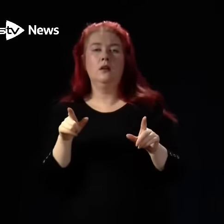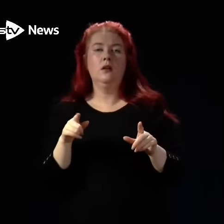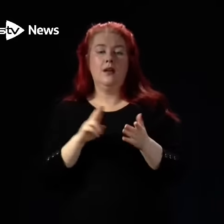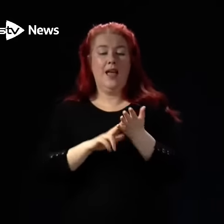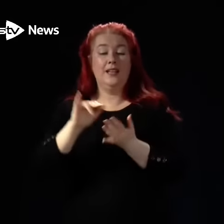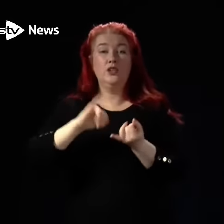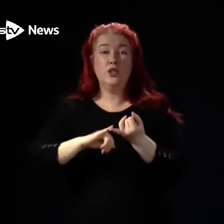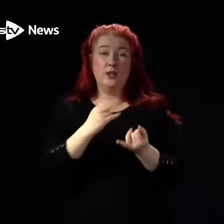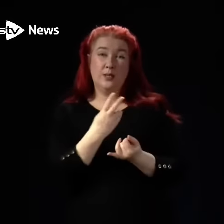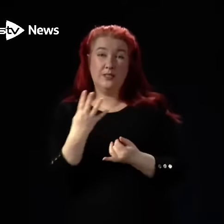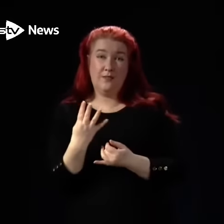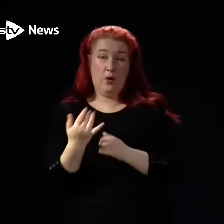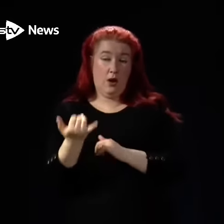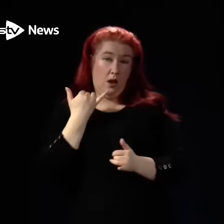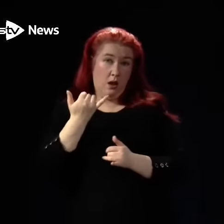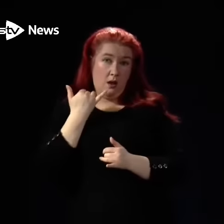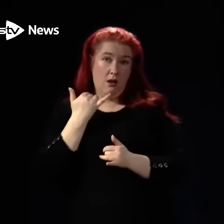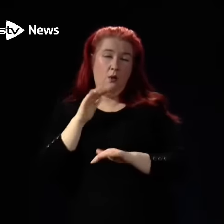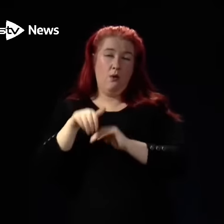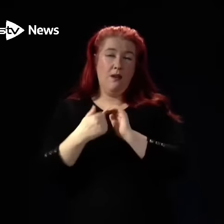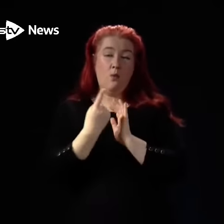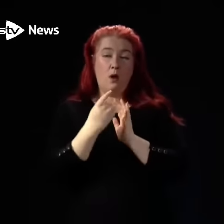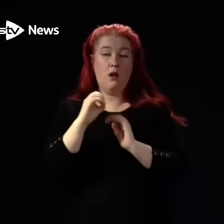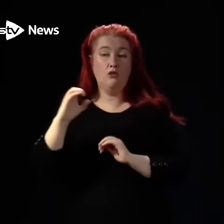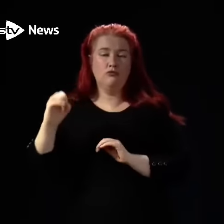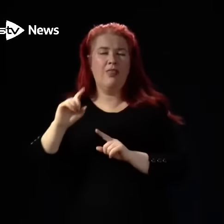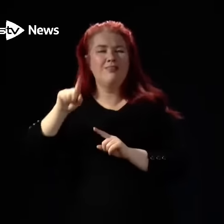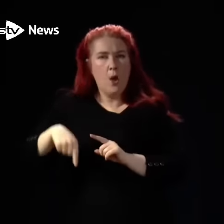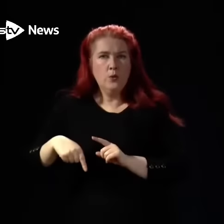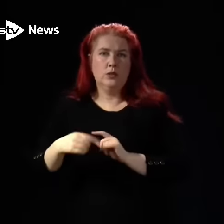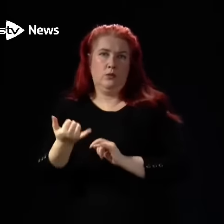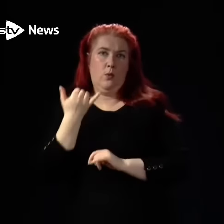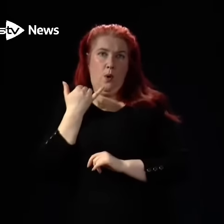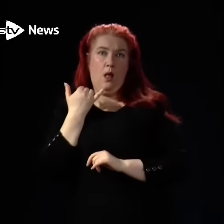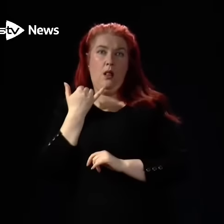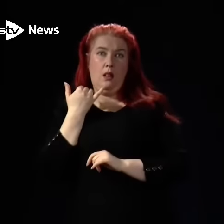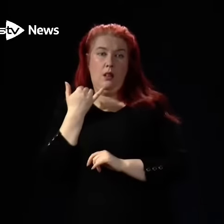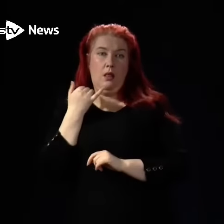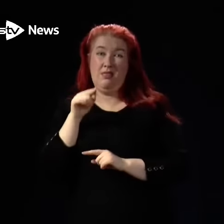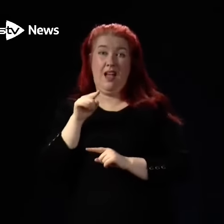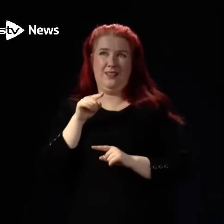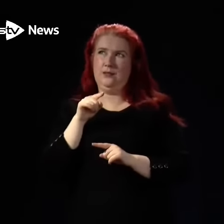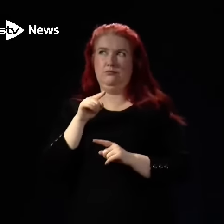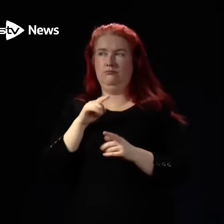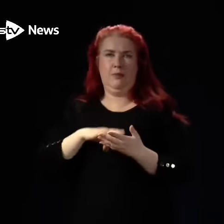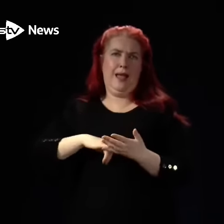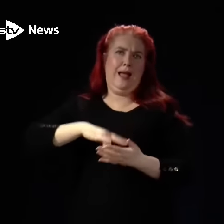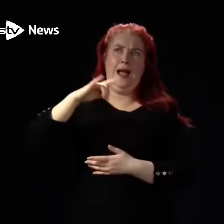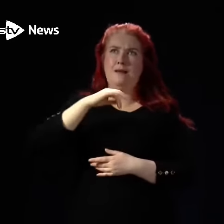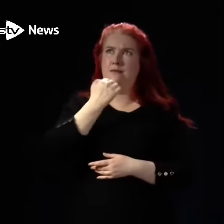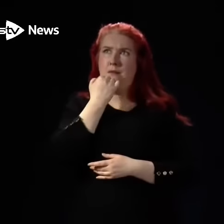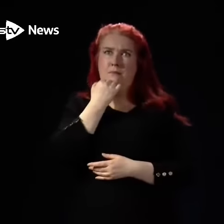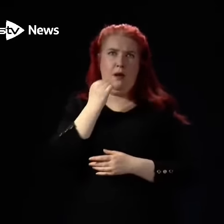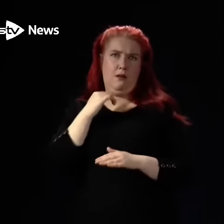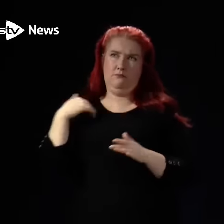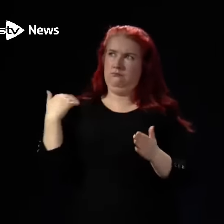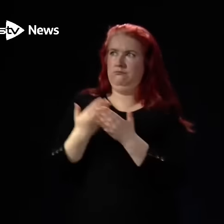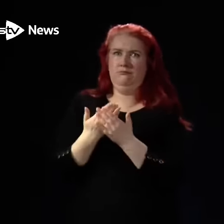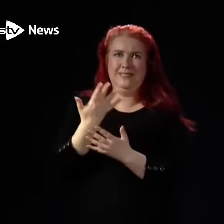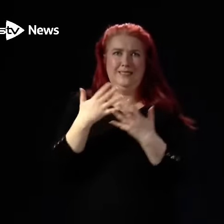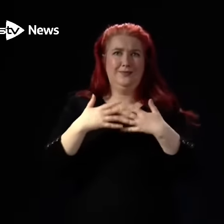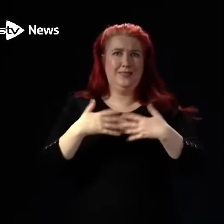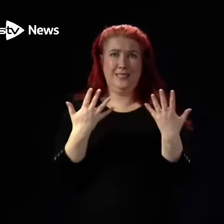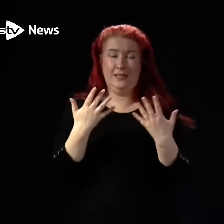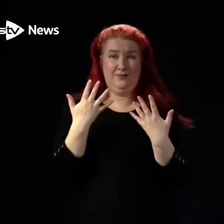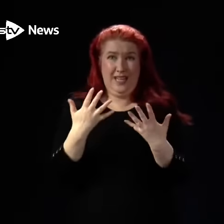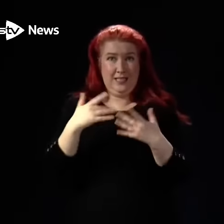100,000 calls. That's the highest number in more than a decade. In the final week of